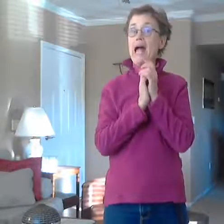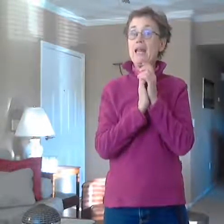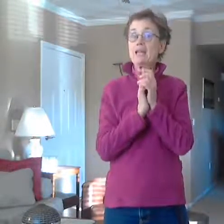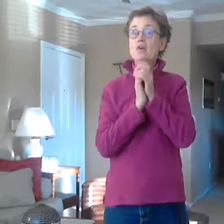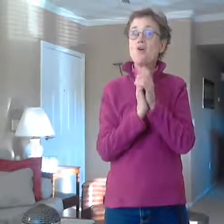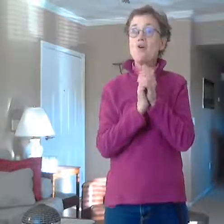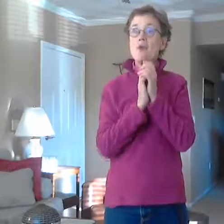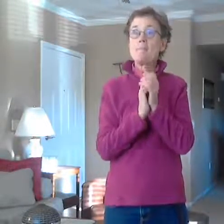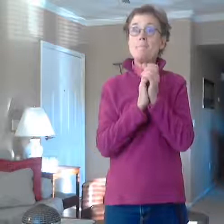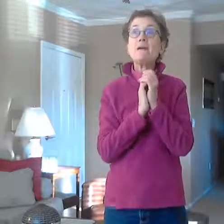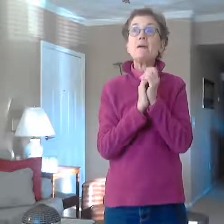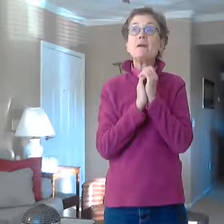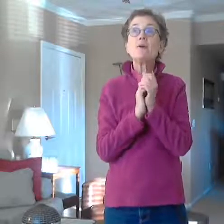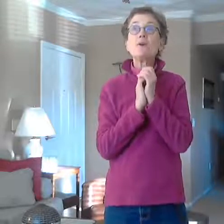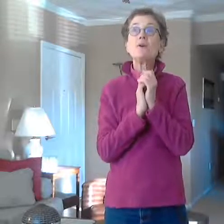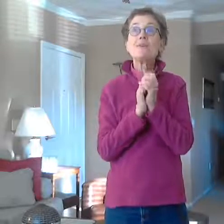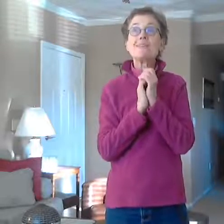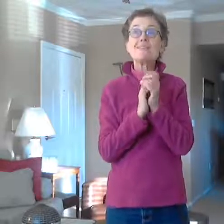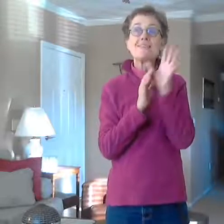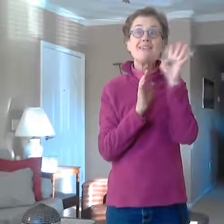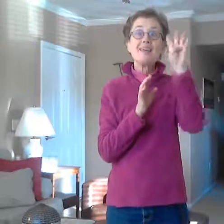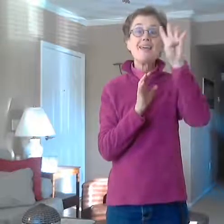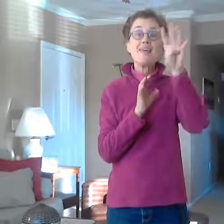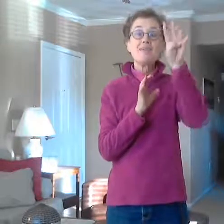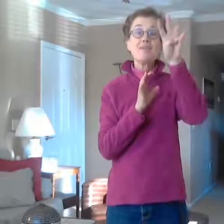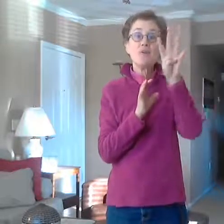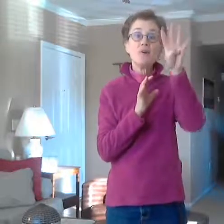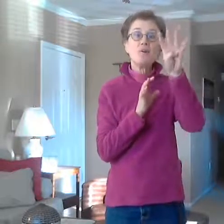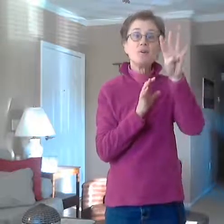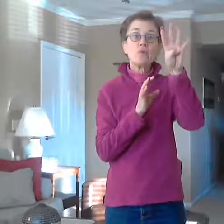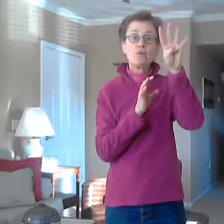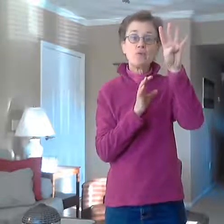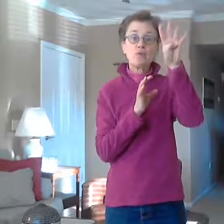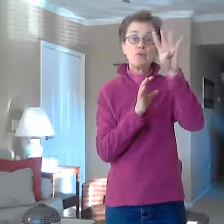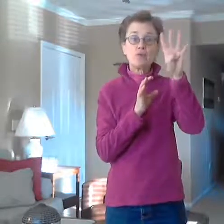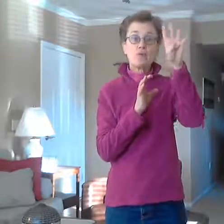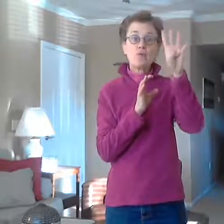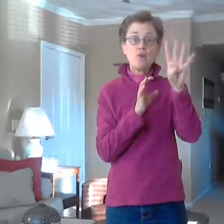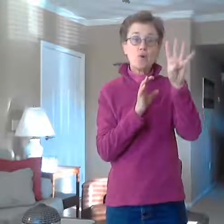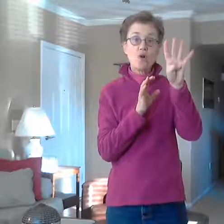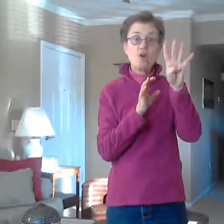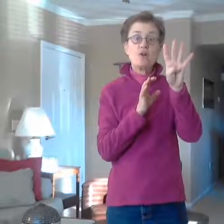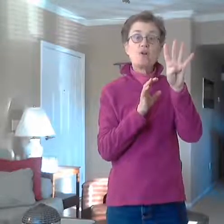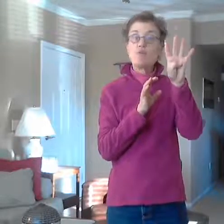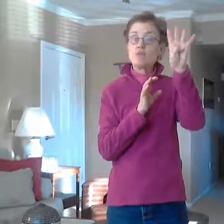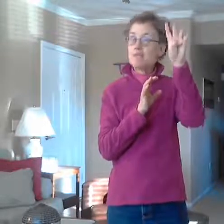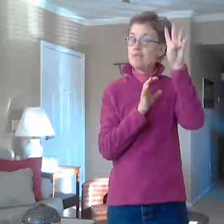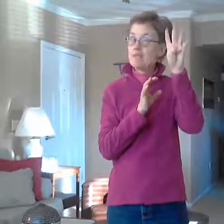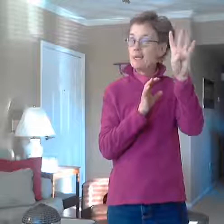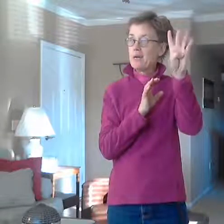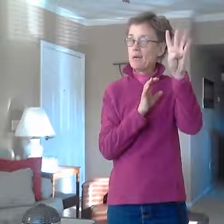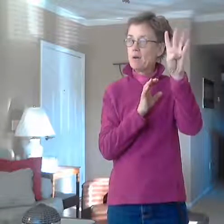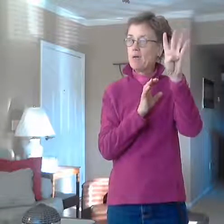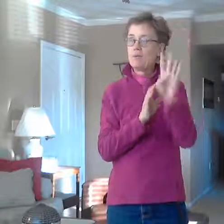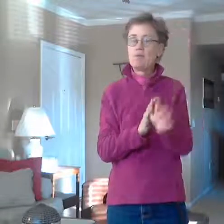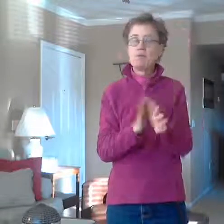a dog and bingo was his name oh oh we're going to do the first four we're just going to say oh so